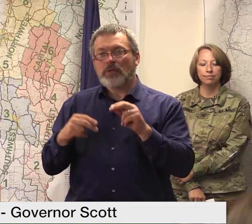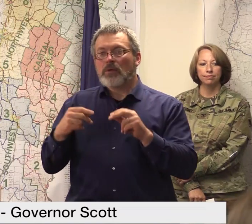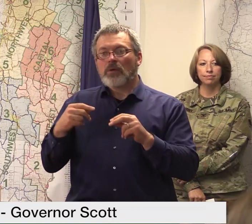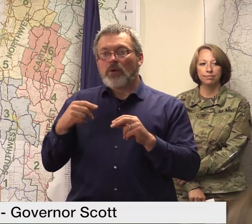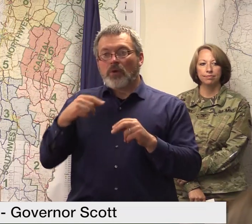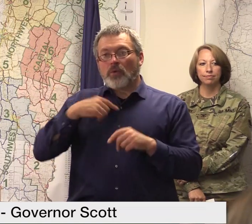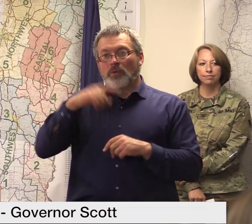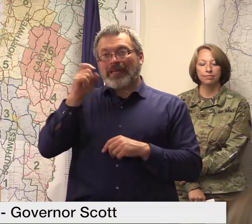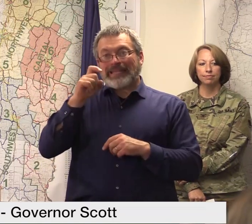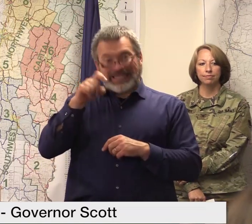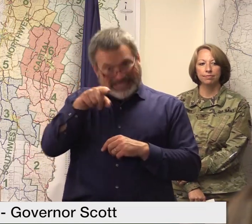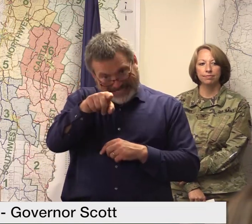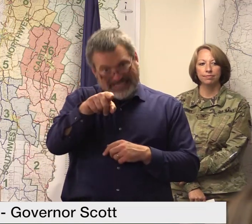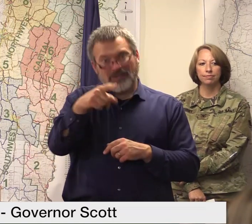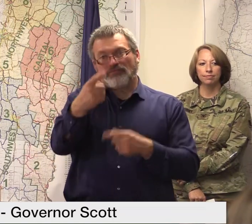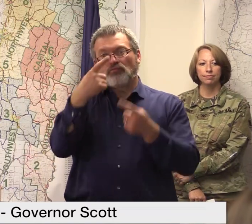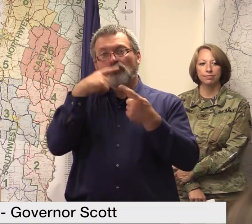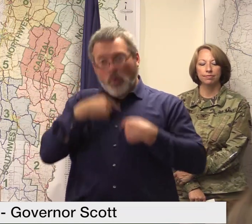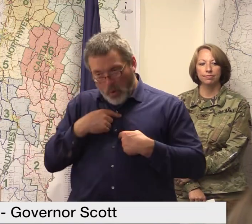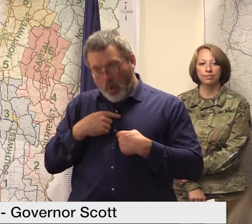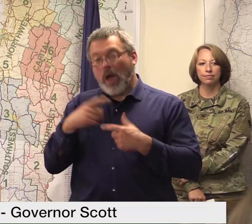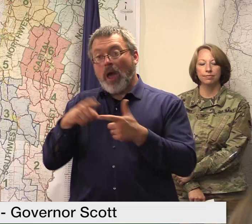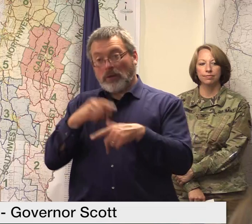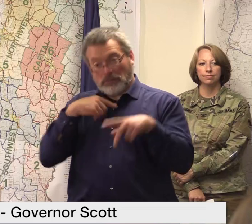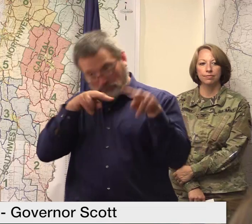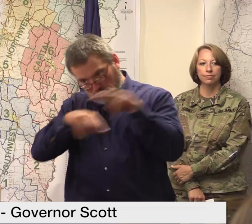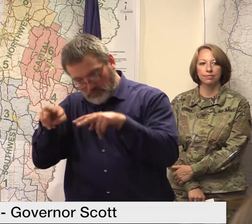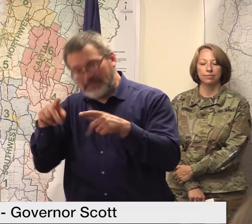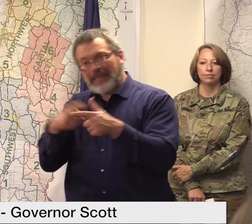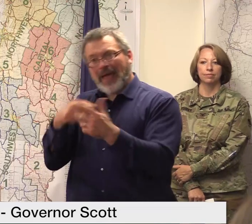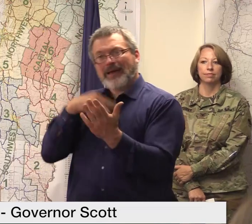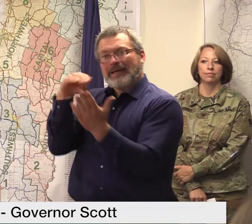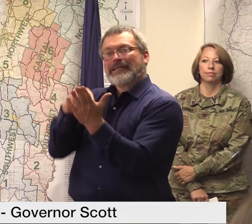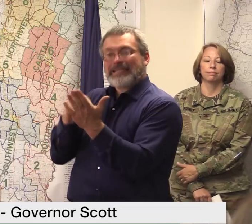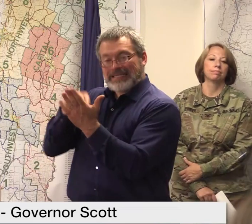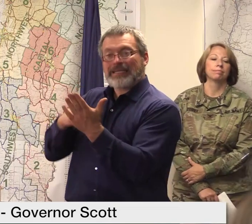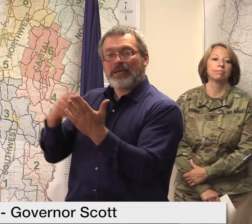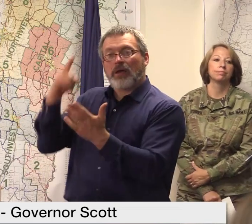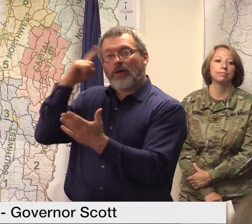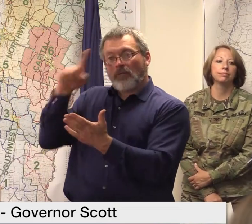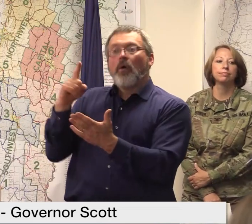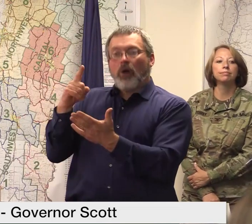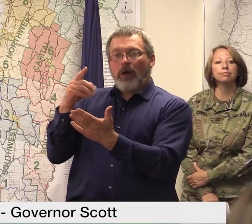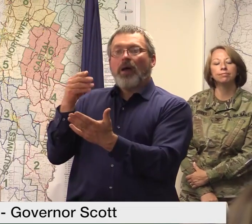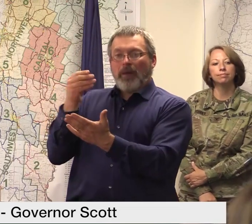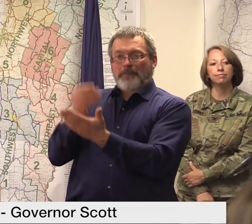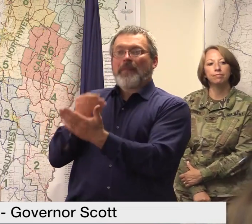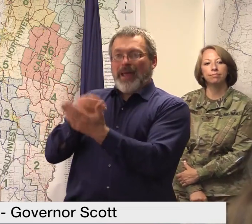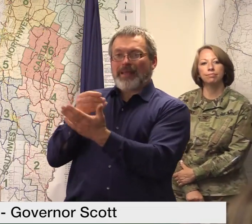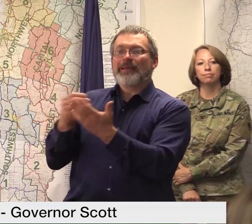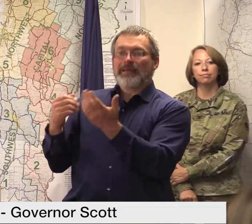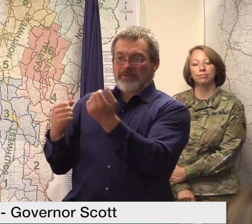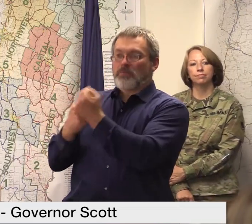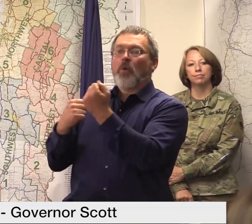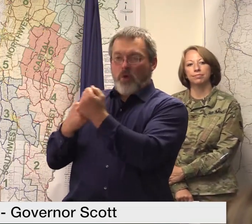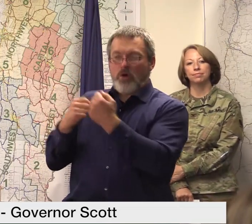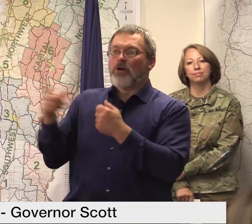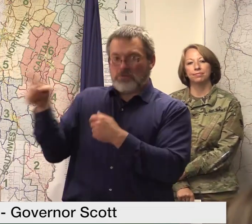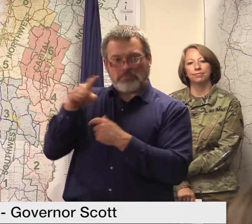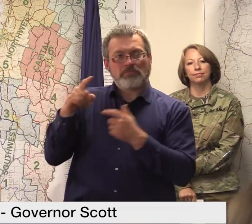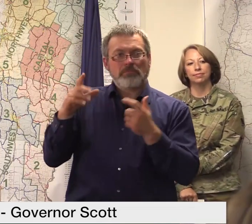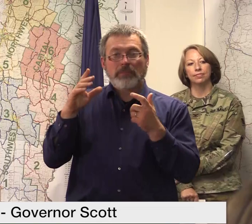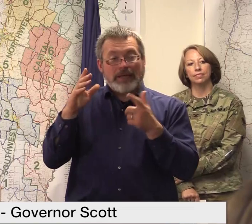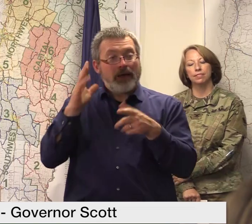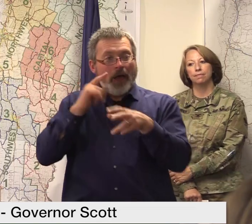report their damage and get fema assistance to help support their temporary housing needs in the short term while repairs